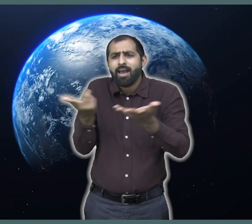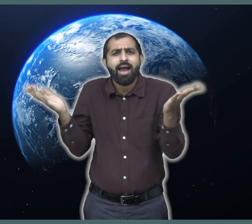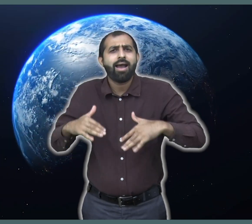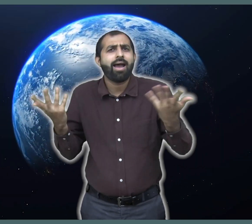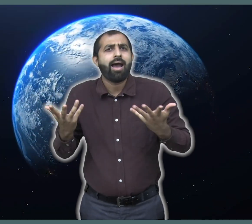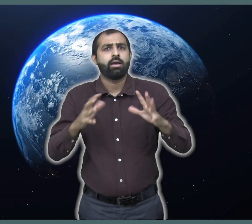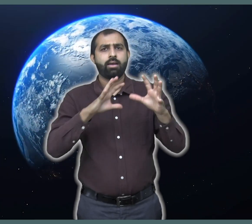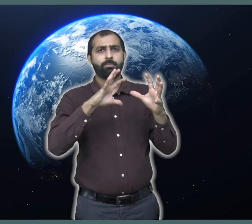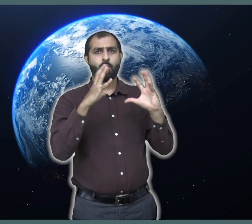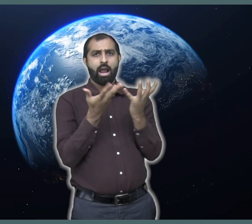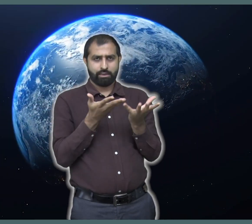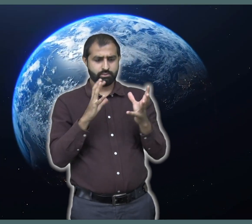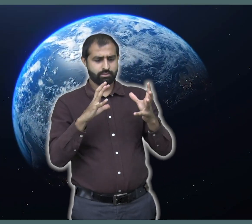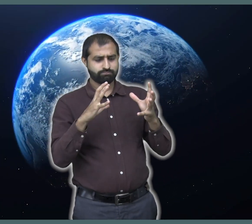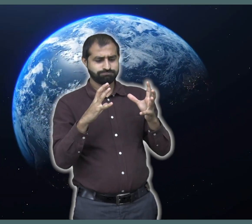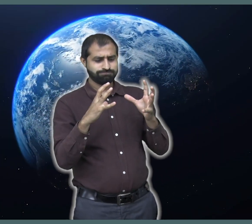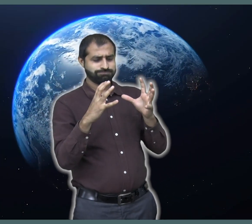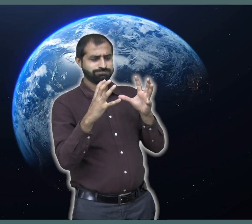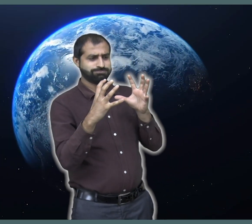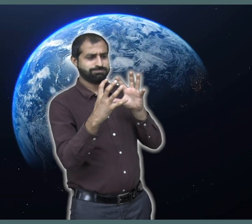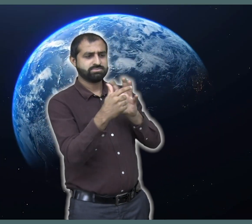This causes us to experience day and night.